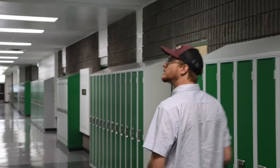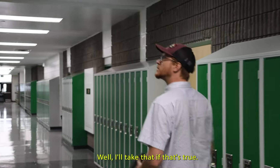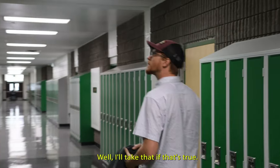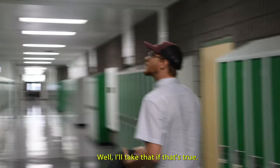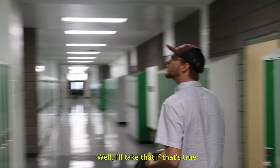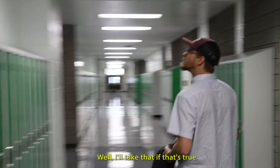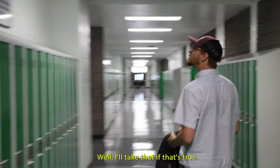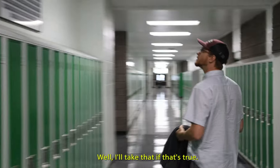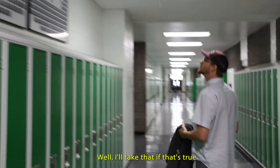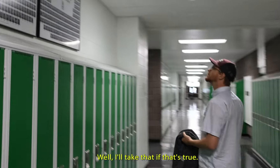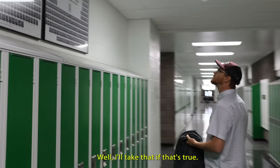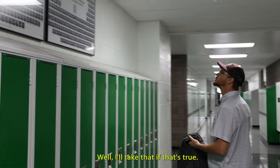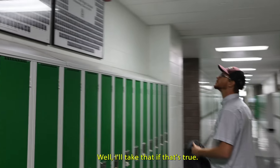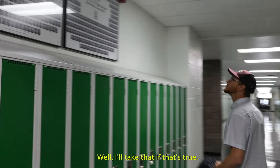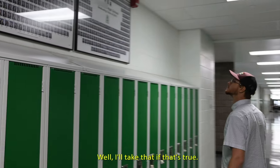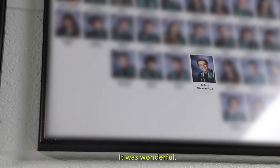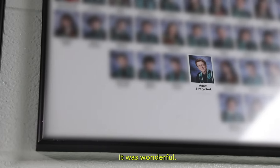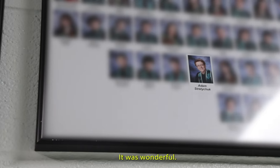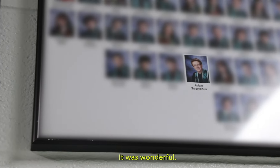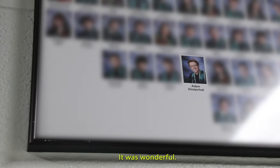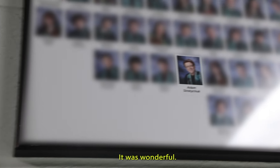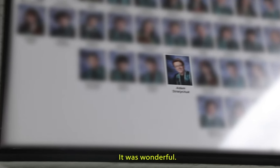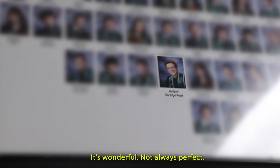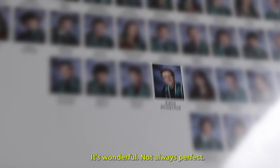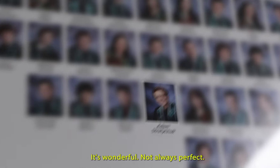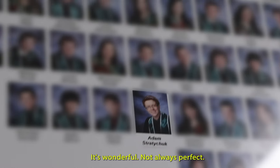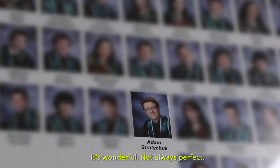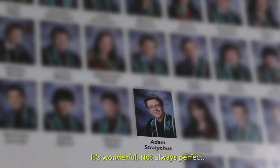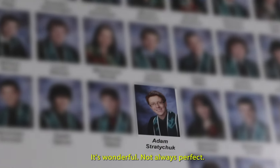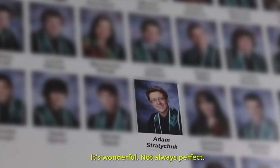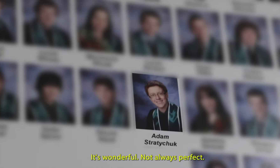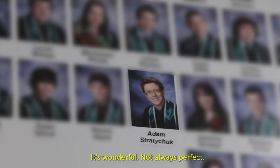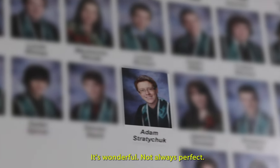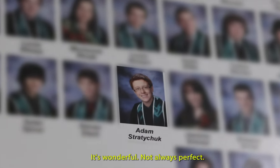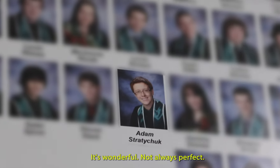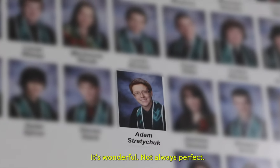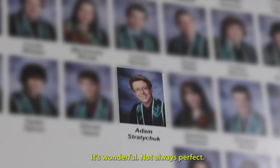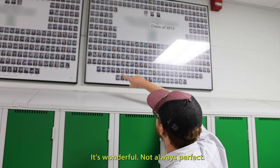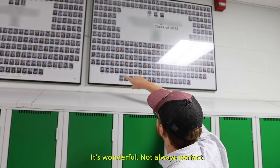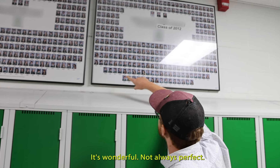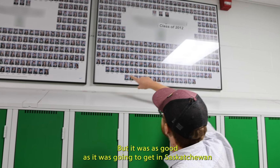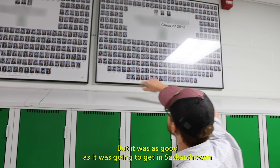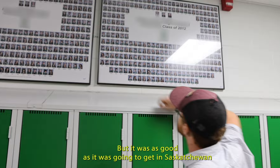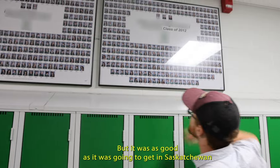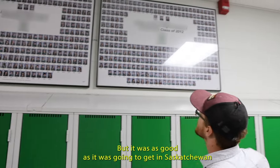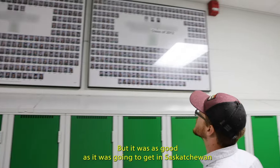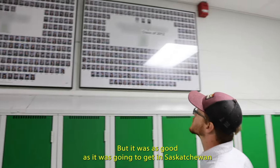I'll, I'll take that if that's true. It was wonderful. It's wonderful. Not always perfect, but it was as good